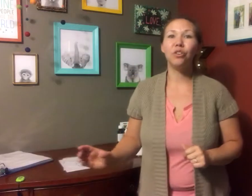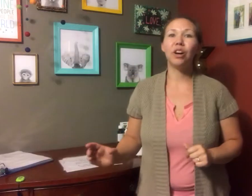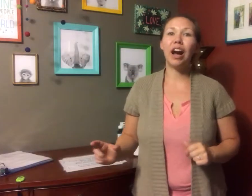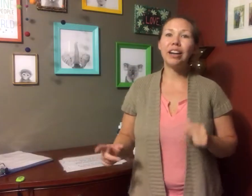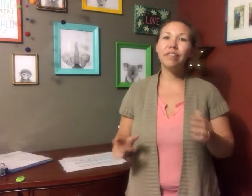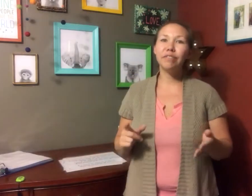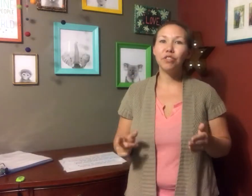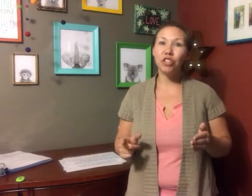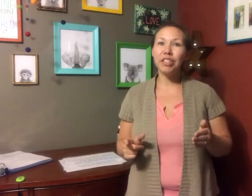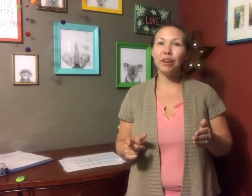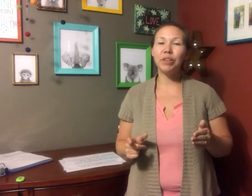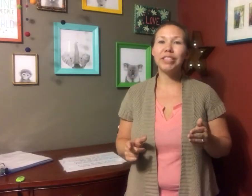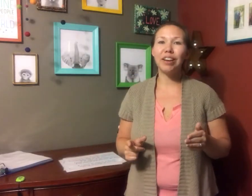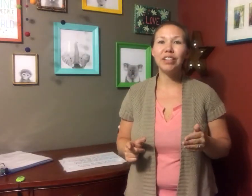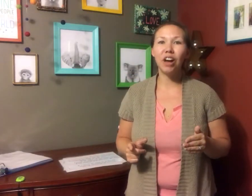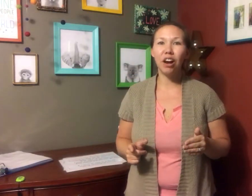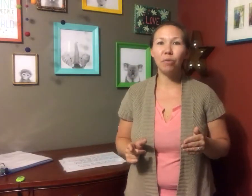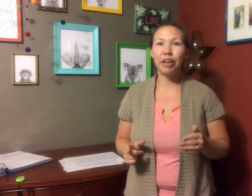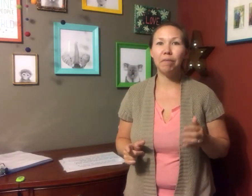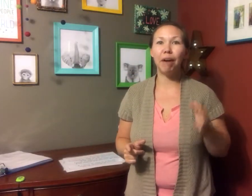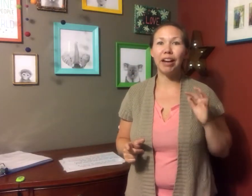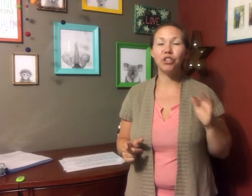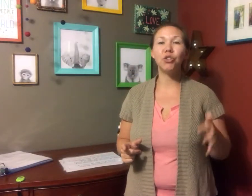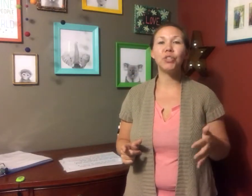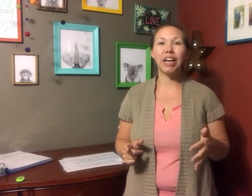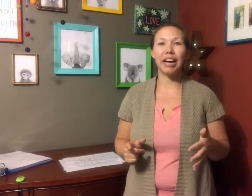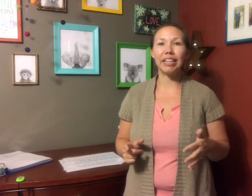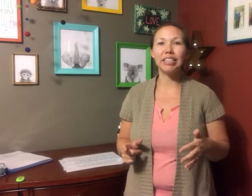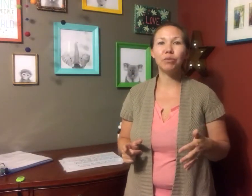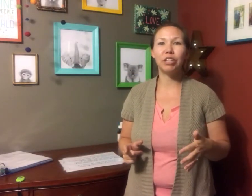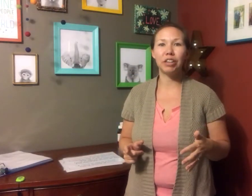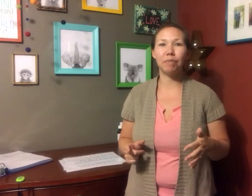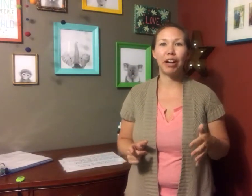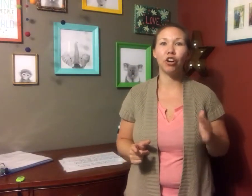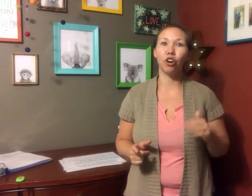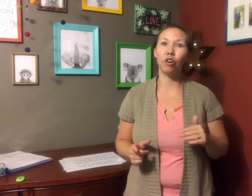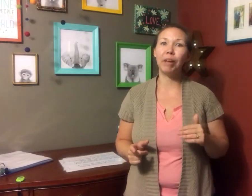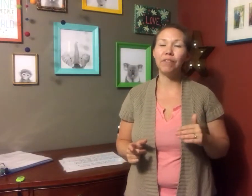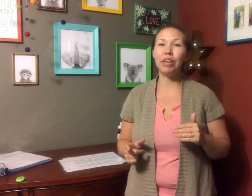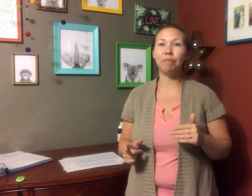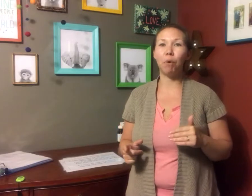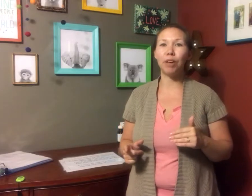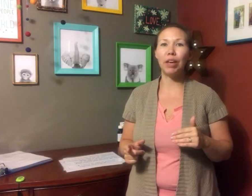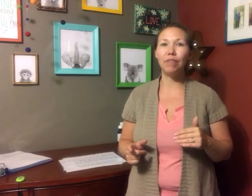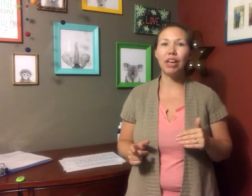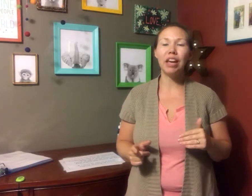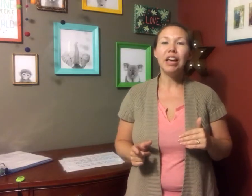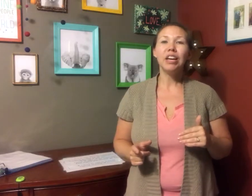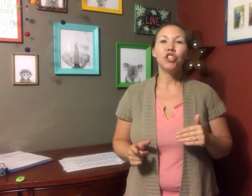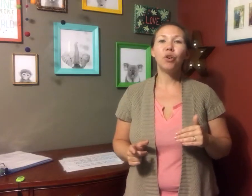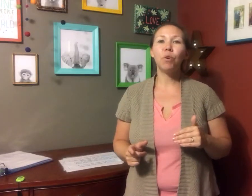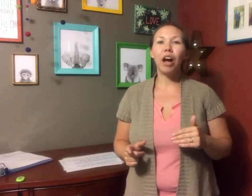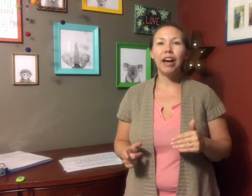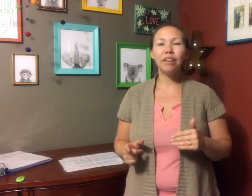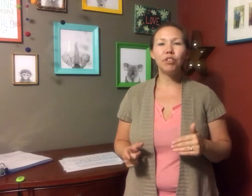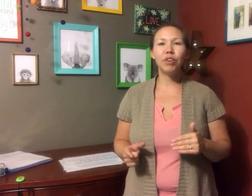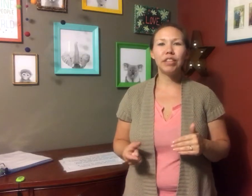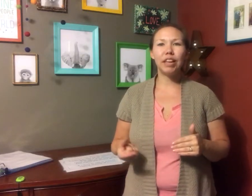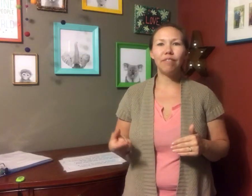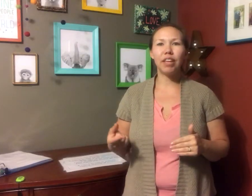kind of, just like with son and daughter, we combine two signs, we combine girl baby and boy baby. So we're kind of doing the same thing